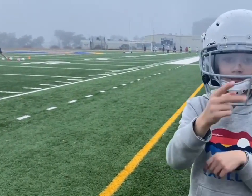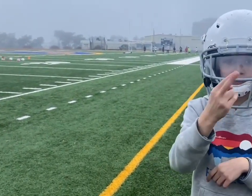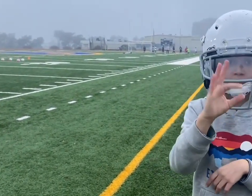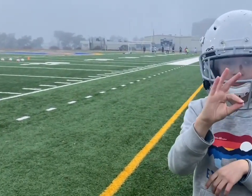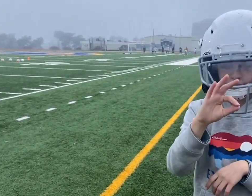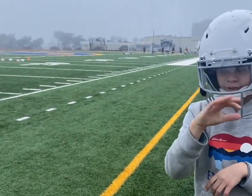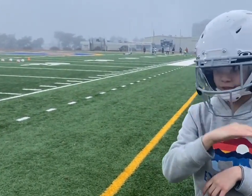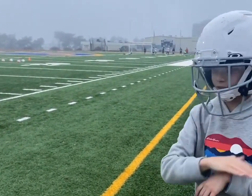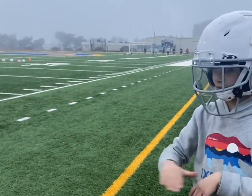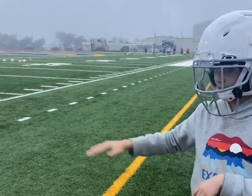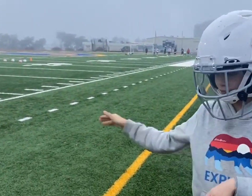still the same field.